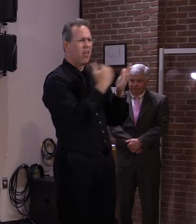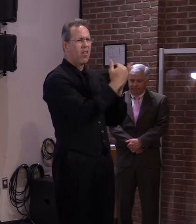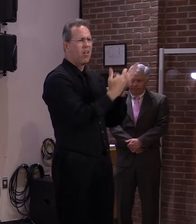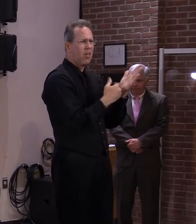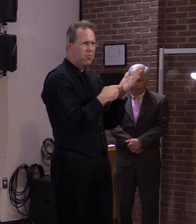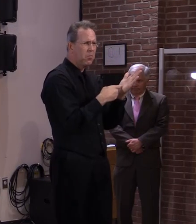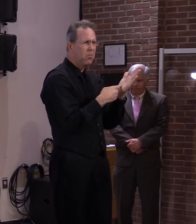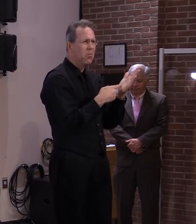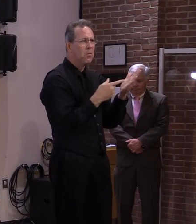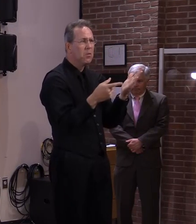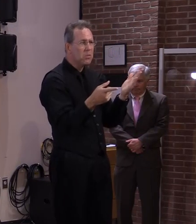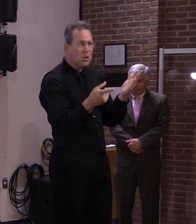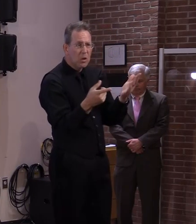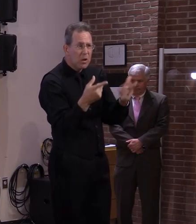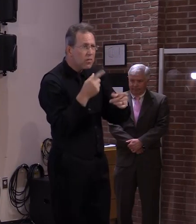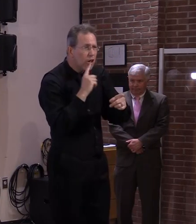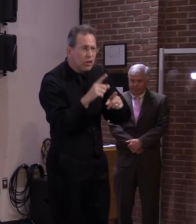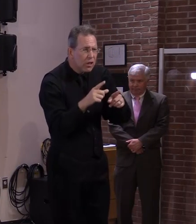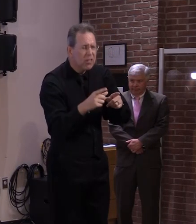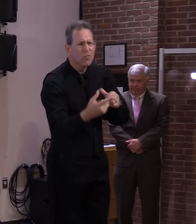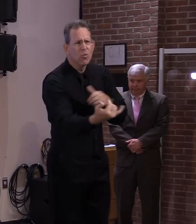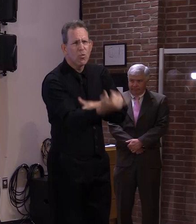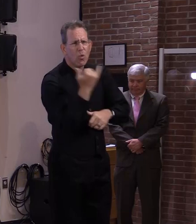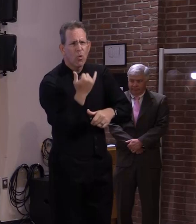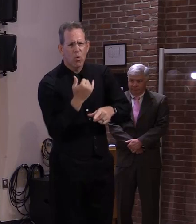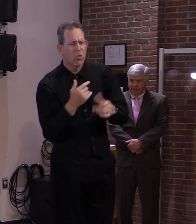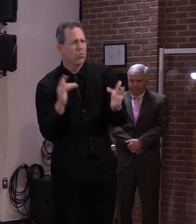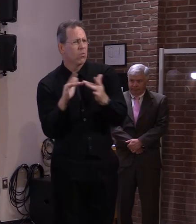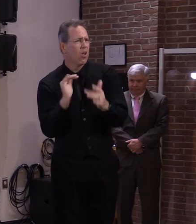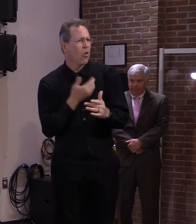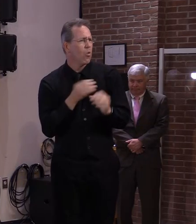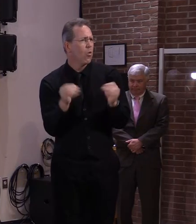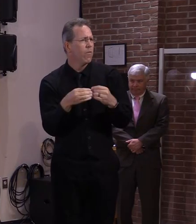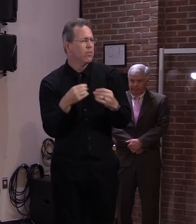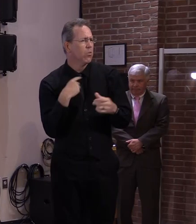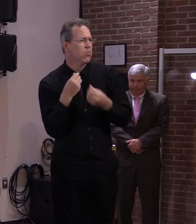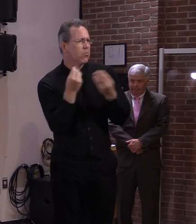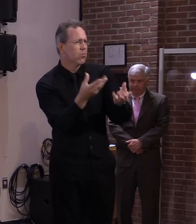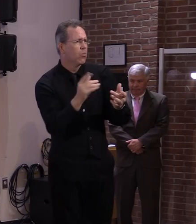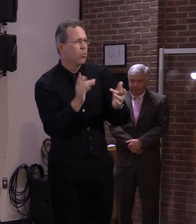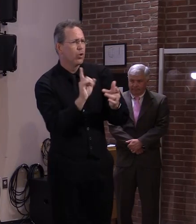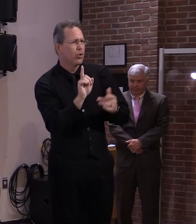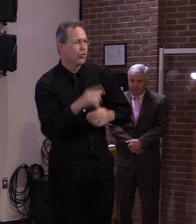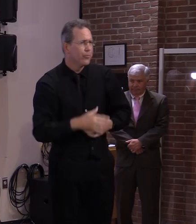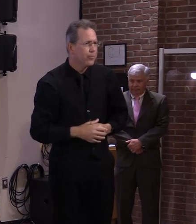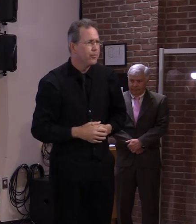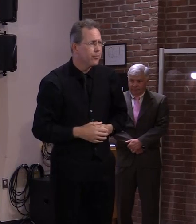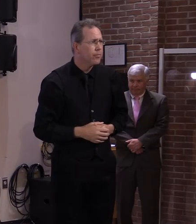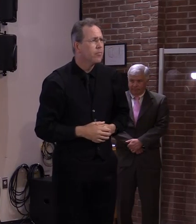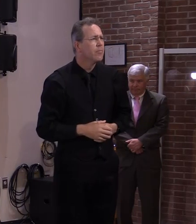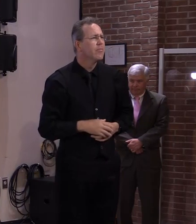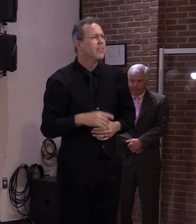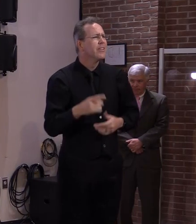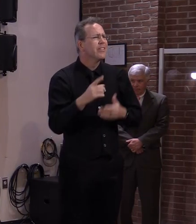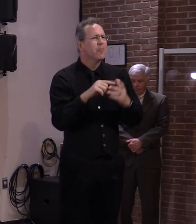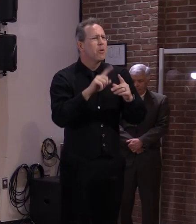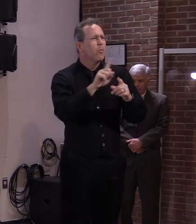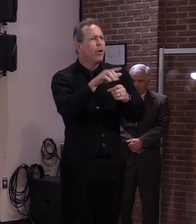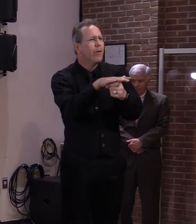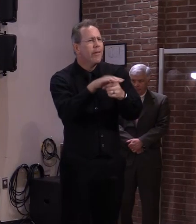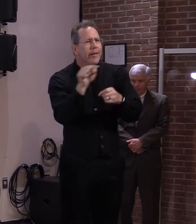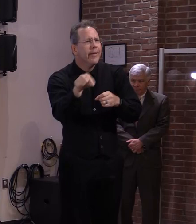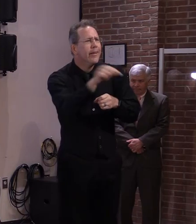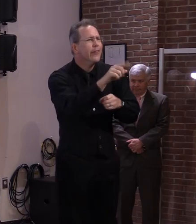provide you with that information. Because I think it's, you know, it's more regionalized. And there may be opportunities that